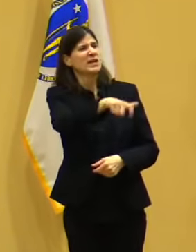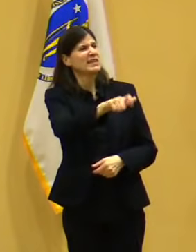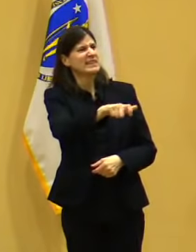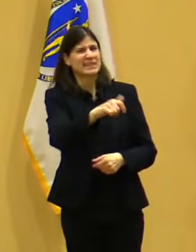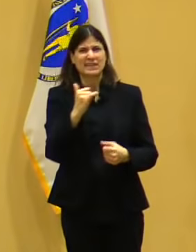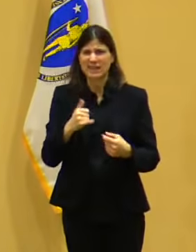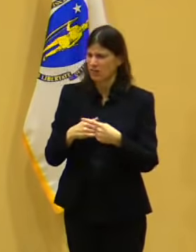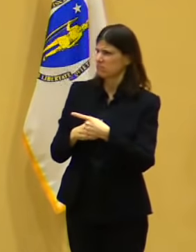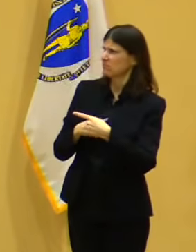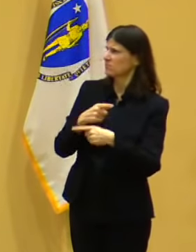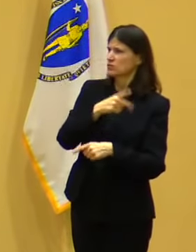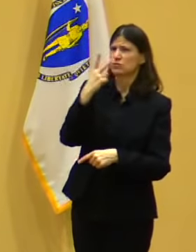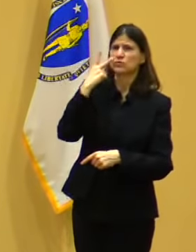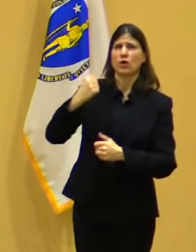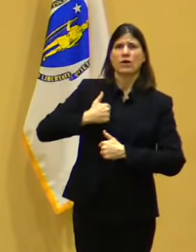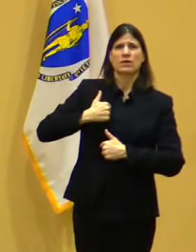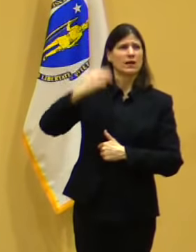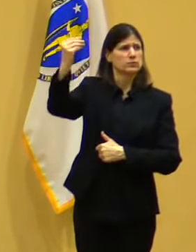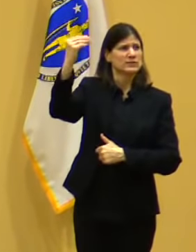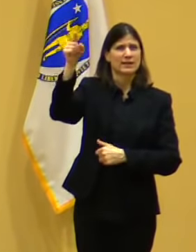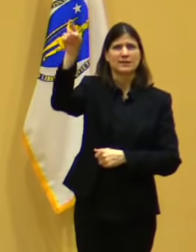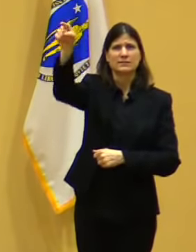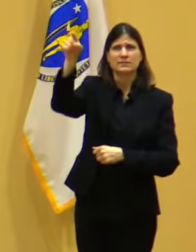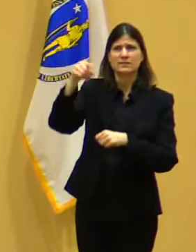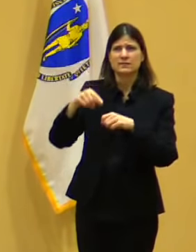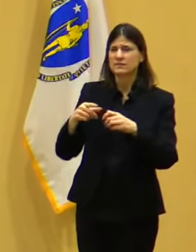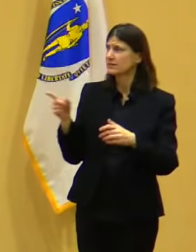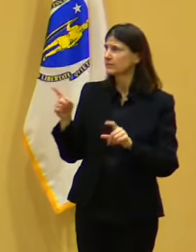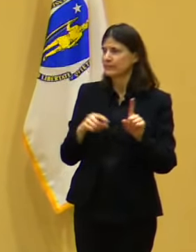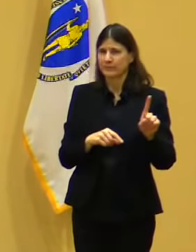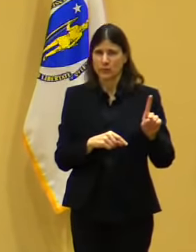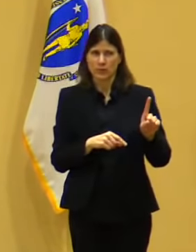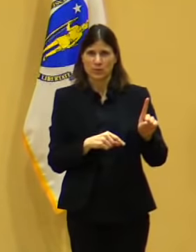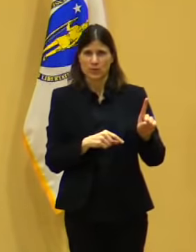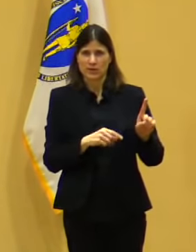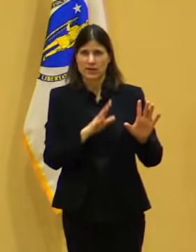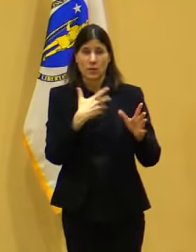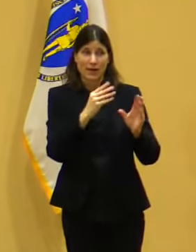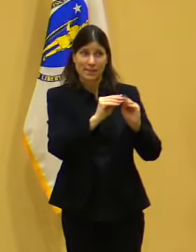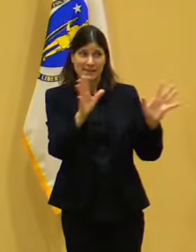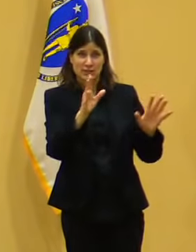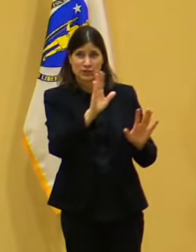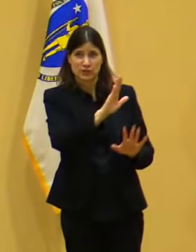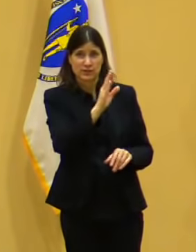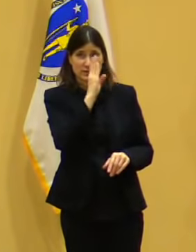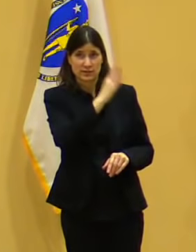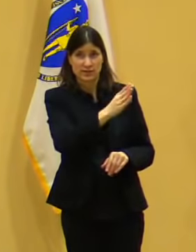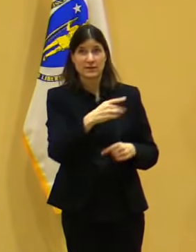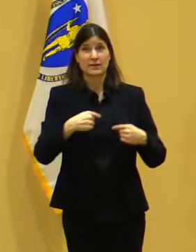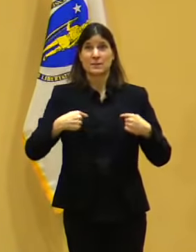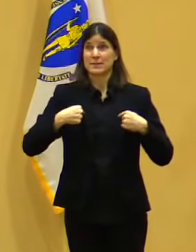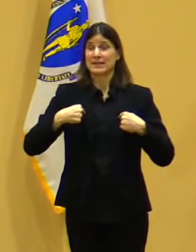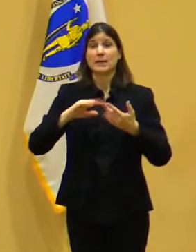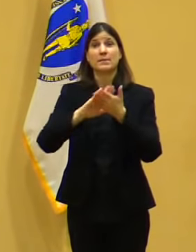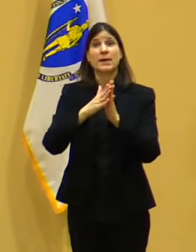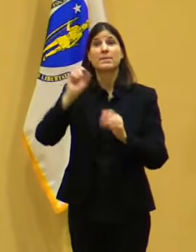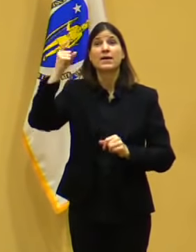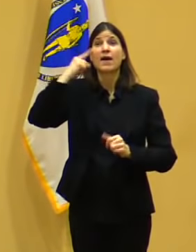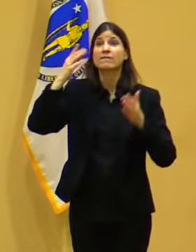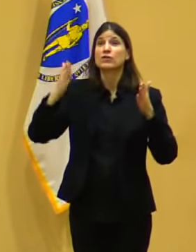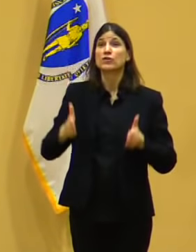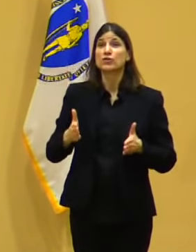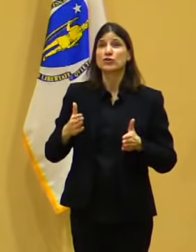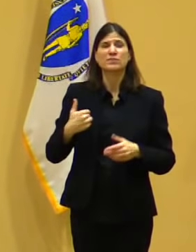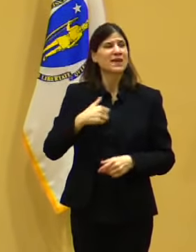Yeah, I never, I never, for the record, I have never, ever, since I became governor, said we don't need the National Guard.